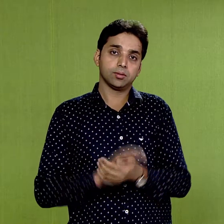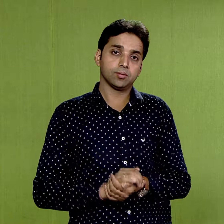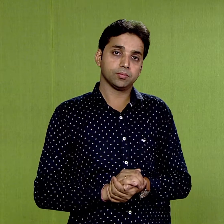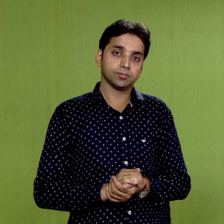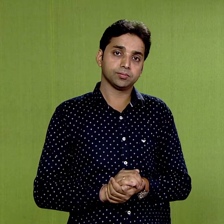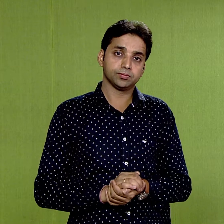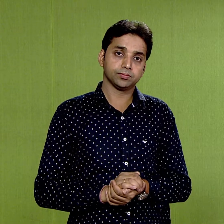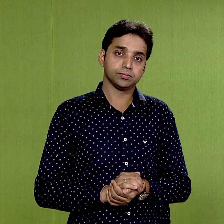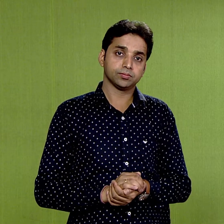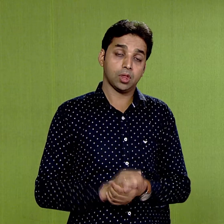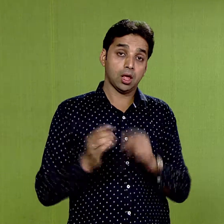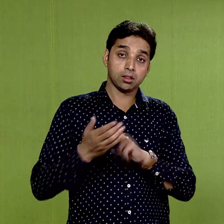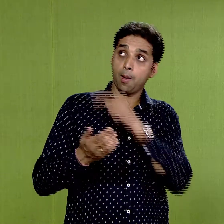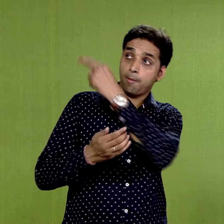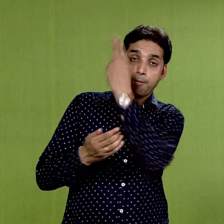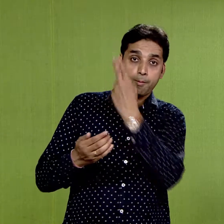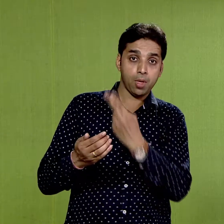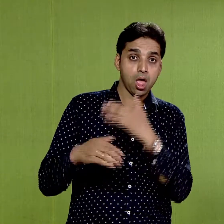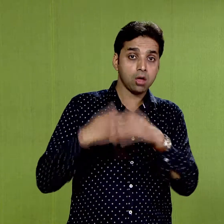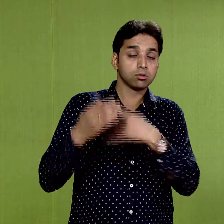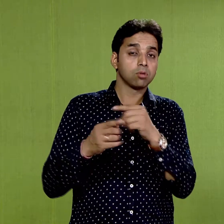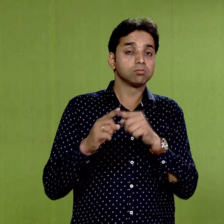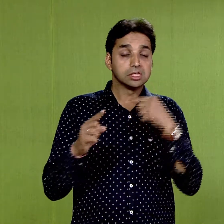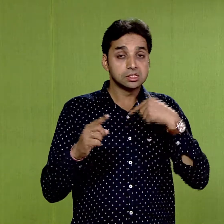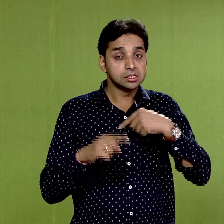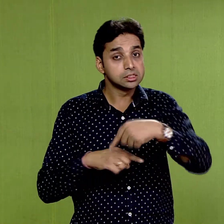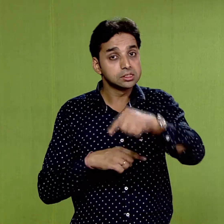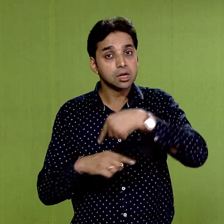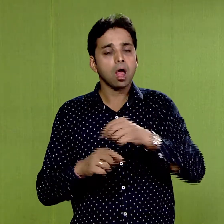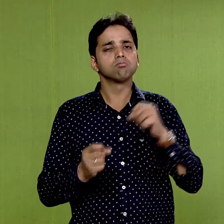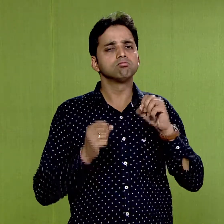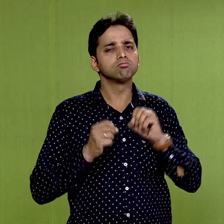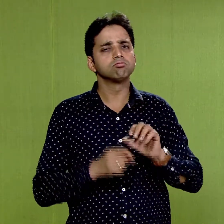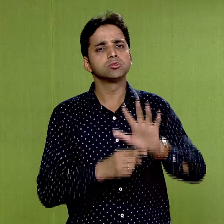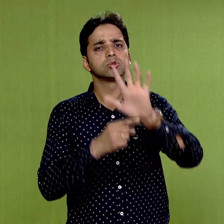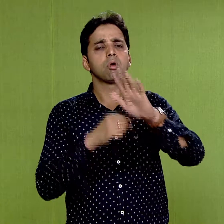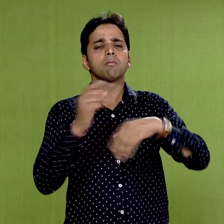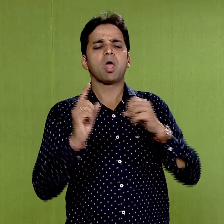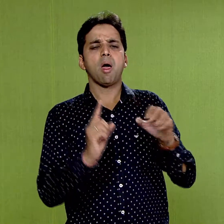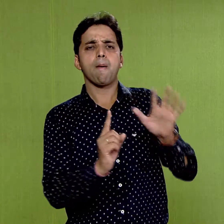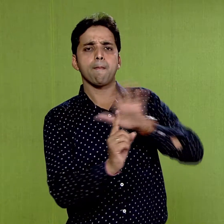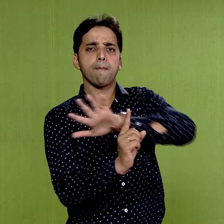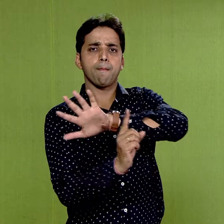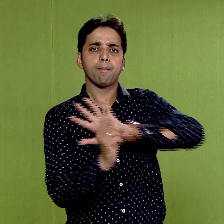the paintings of these times started showing the impact of medieval